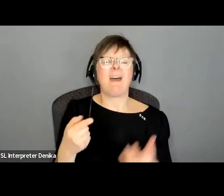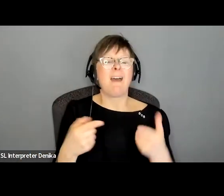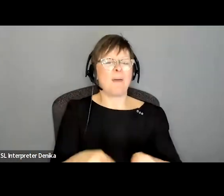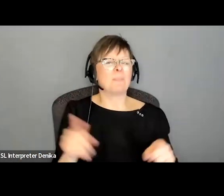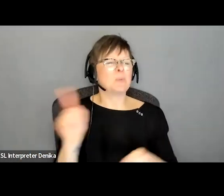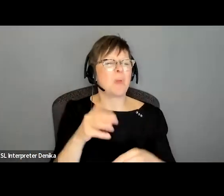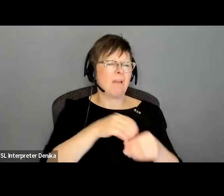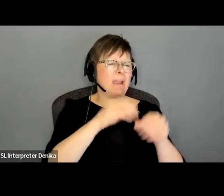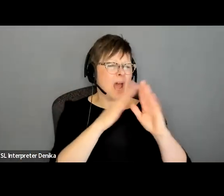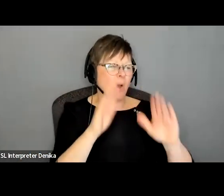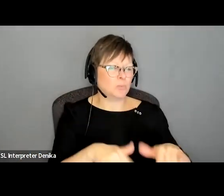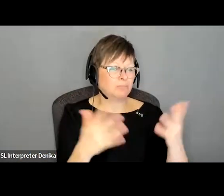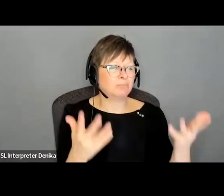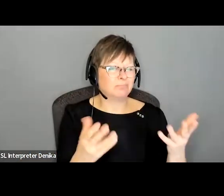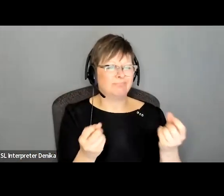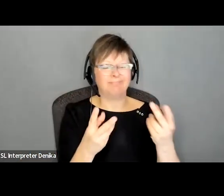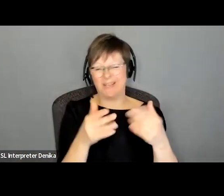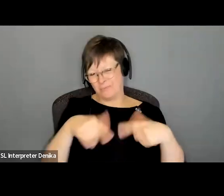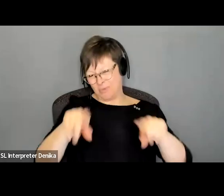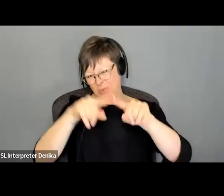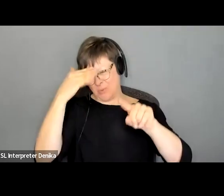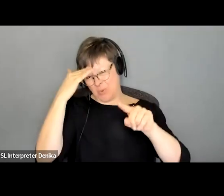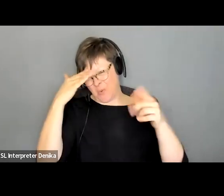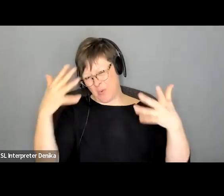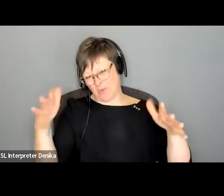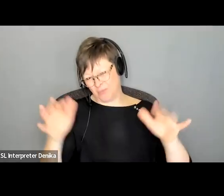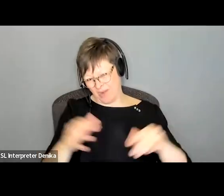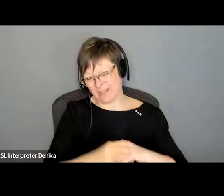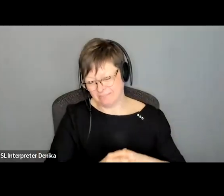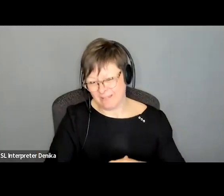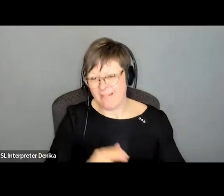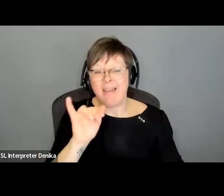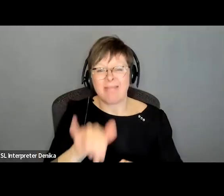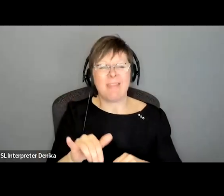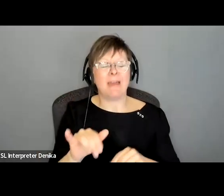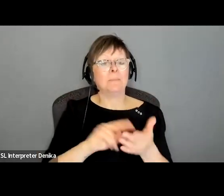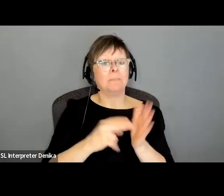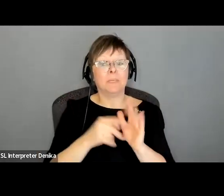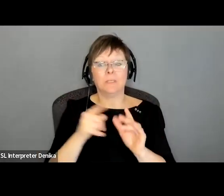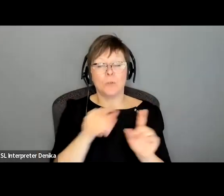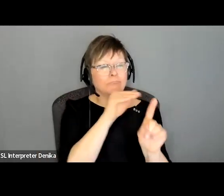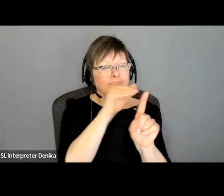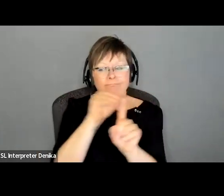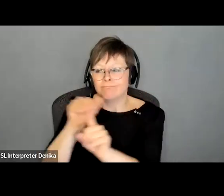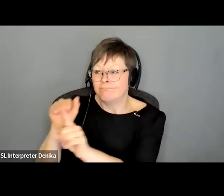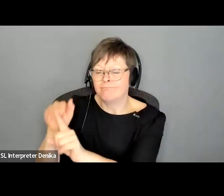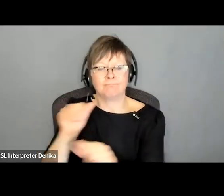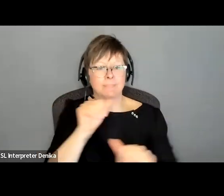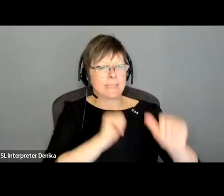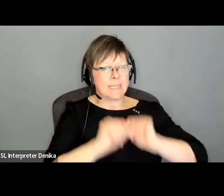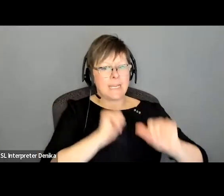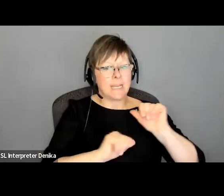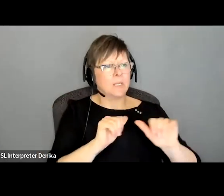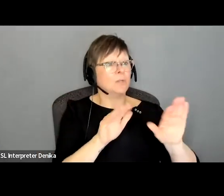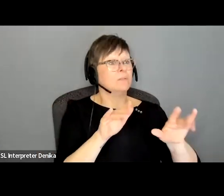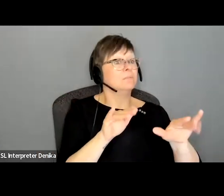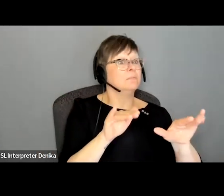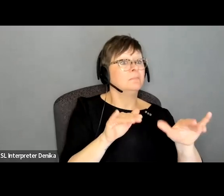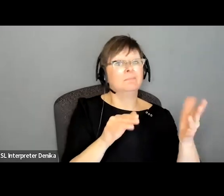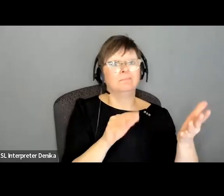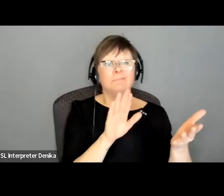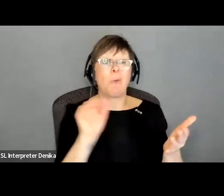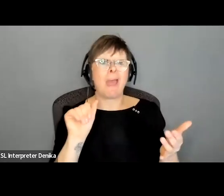many of the people here know that and so that's where you have to reach out to the theater and hope they'll give you an audition or your agent will try to